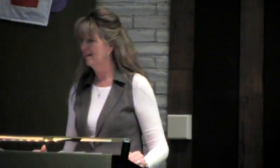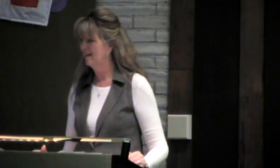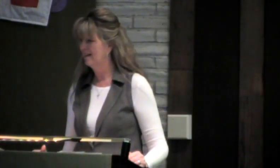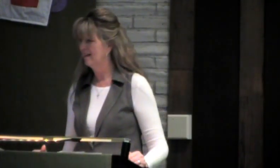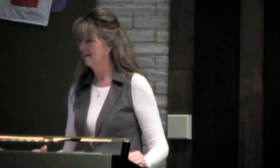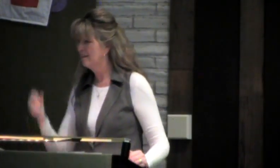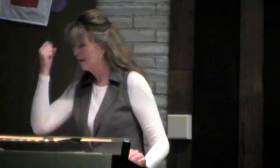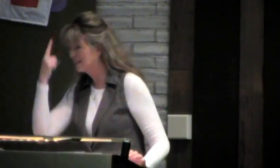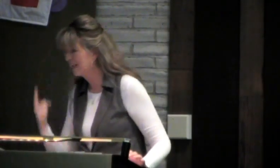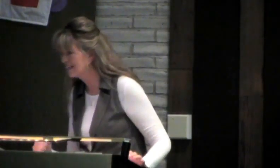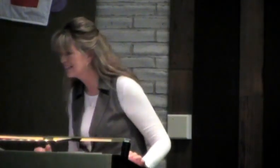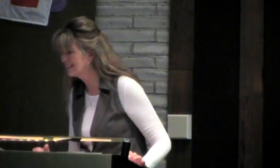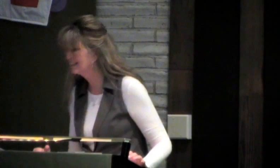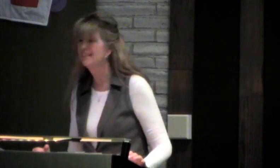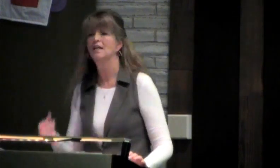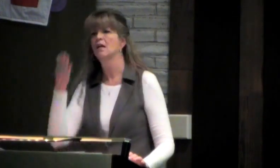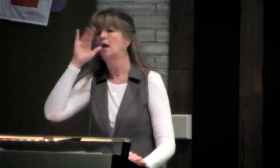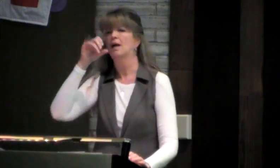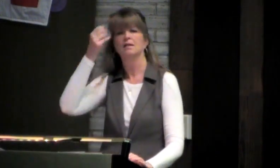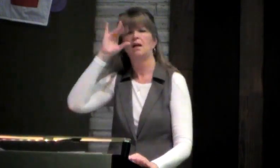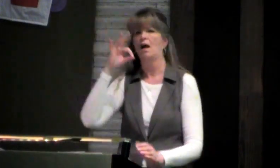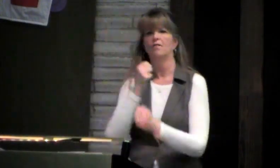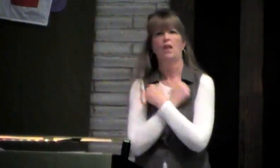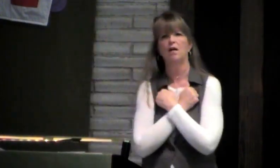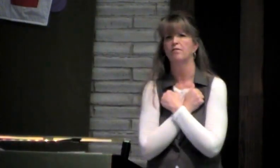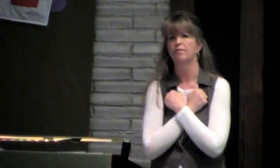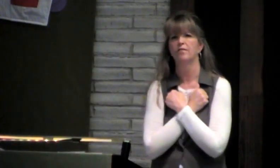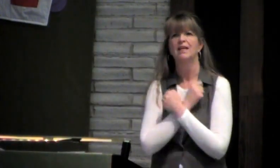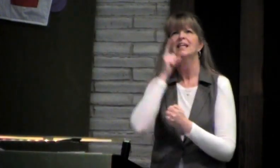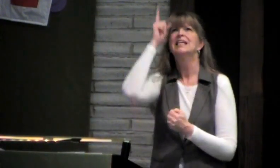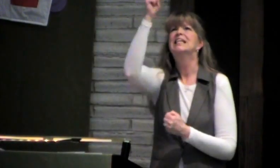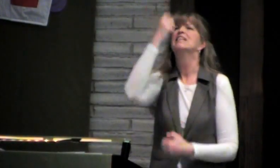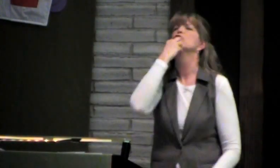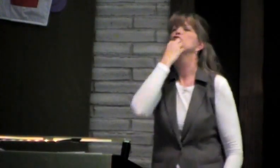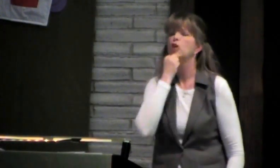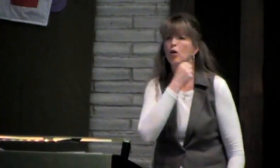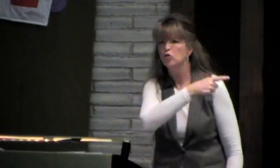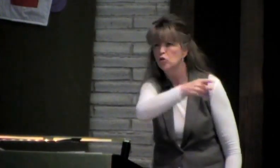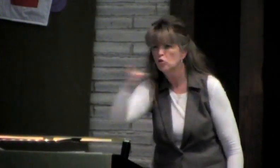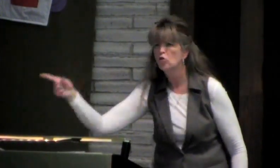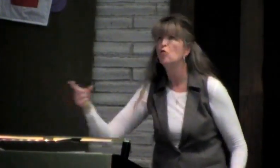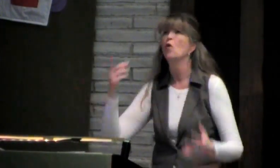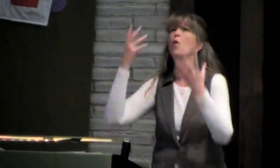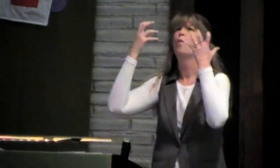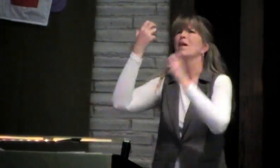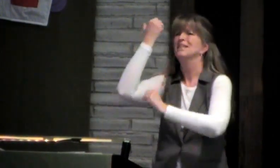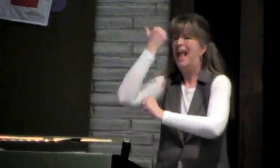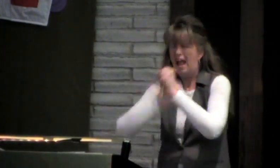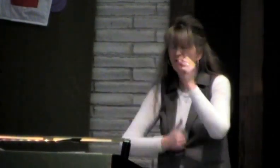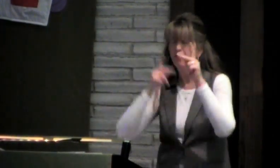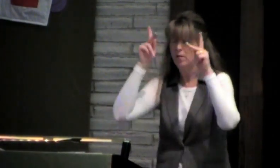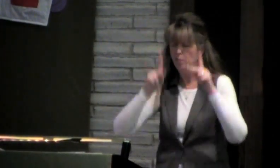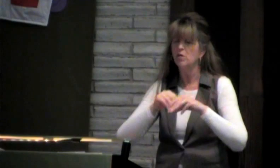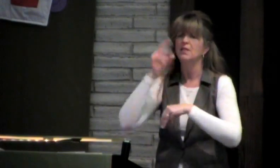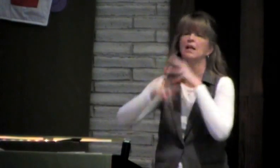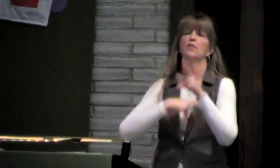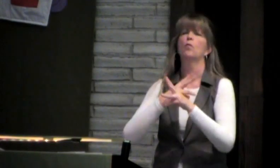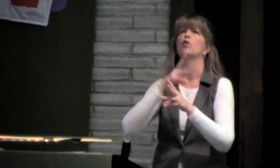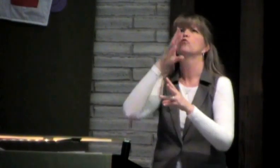eternal life. Does that make sense to y'all? Because God is love. God cherishes you. He wants every